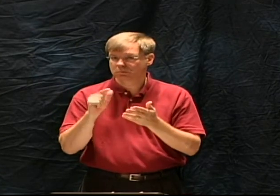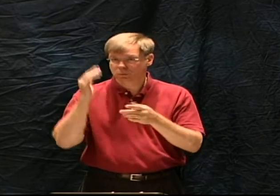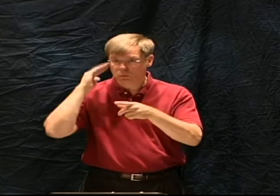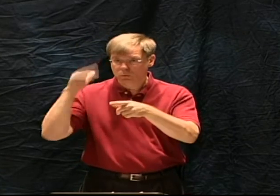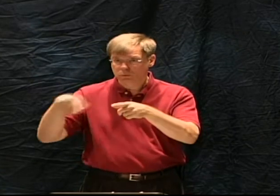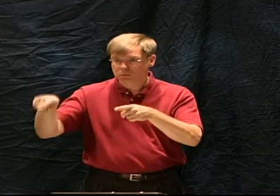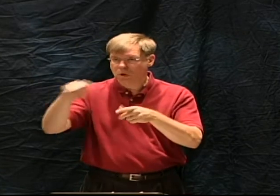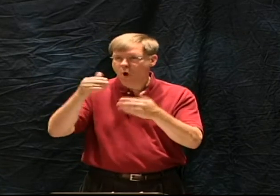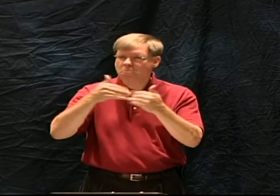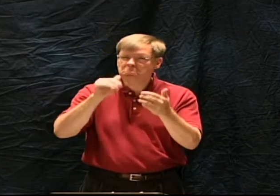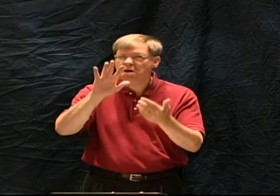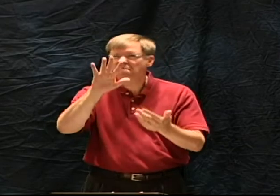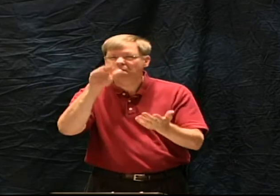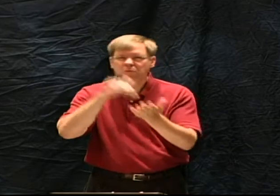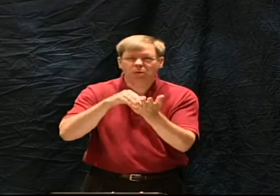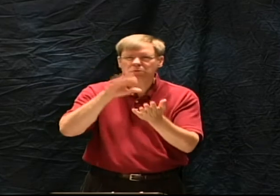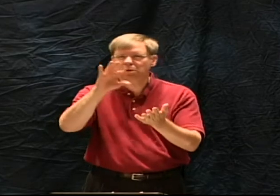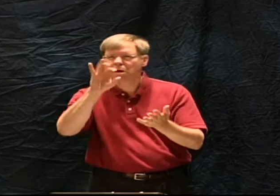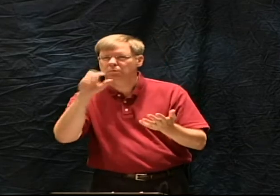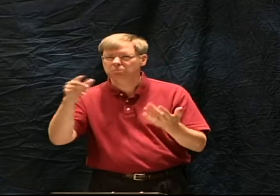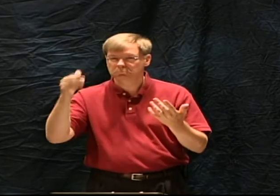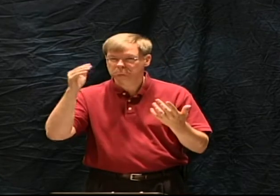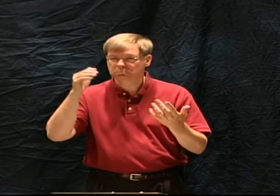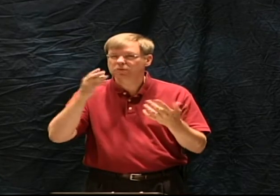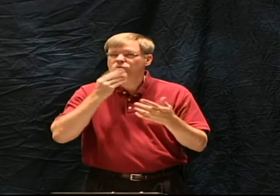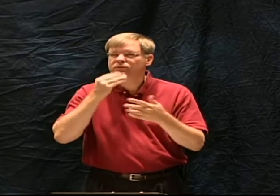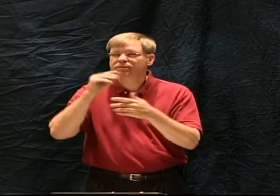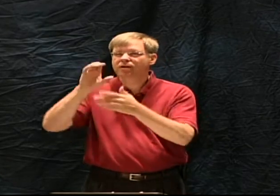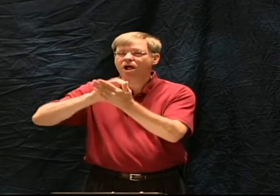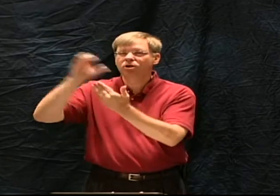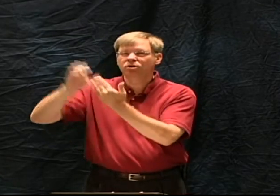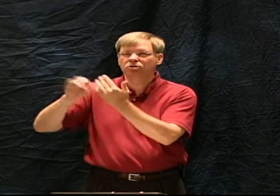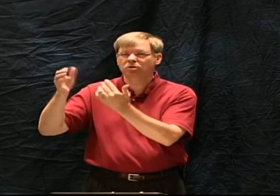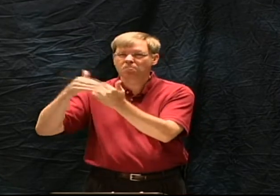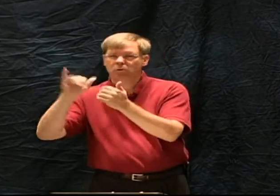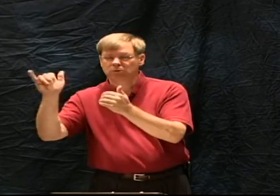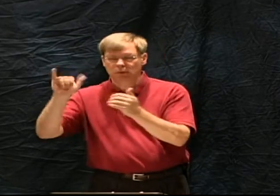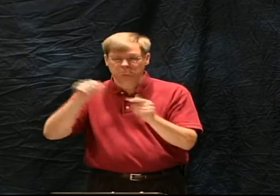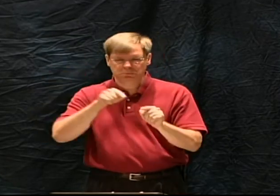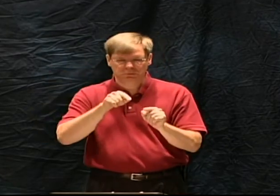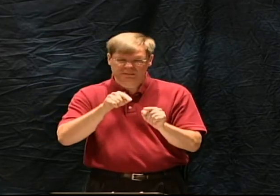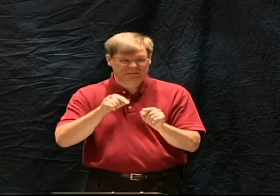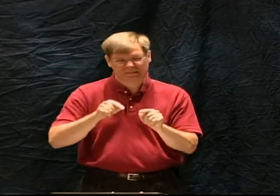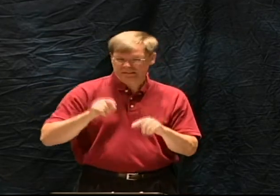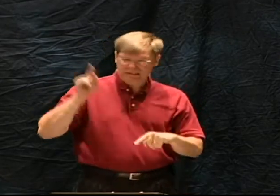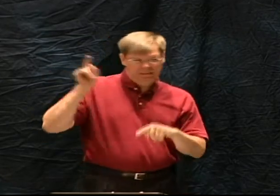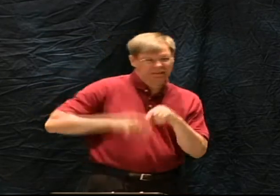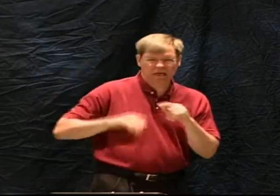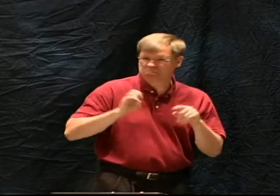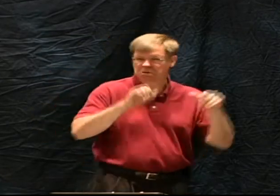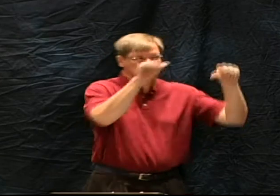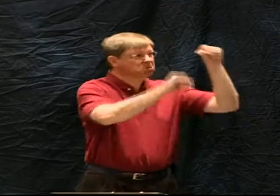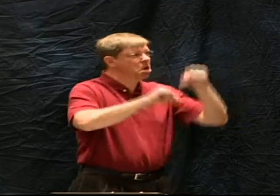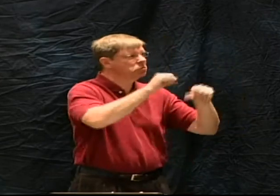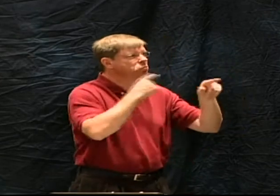Do we know how old the earth is? 5,000 6,000 years old